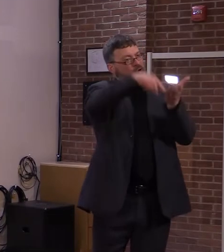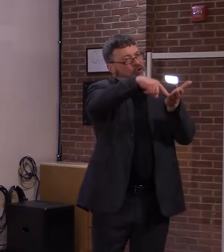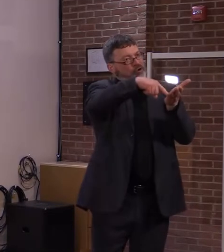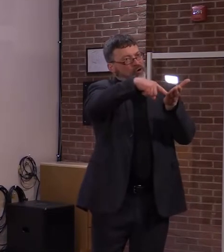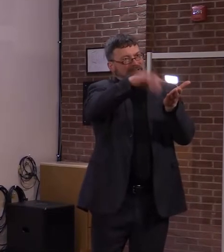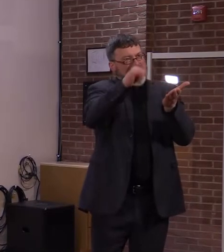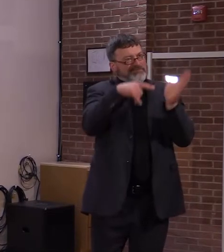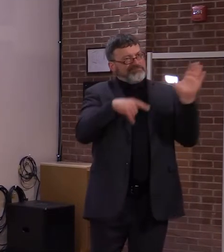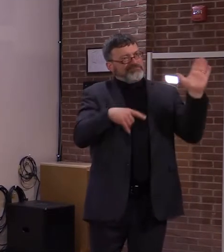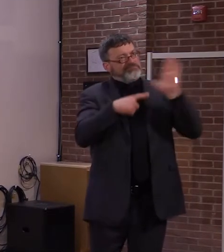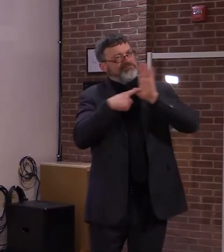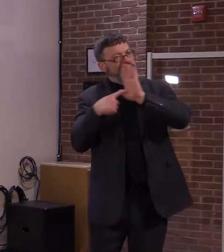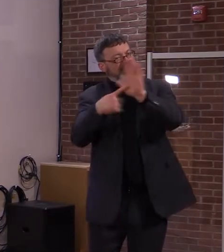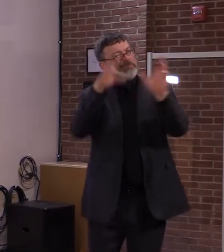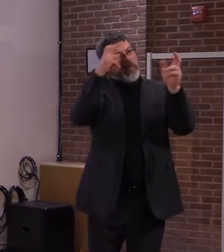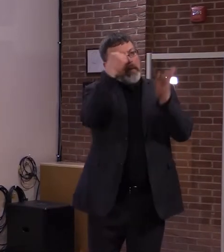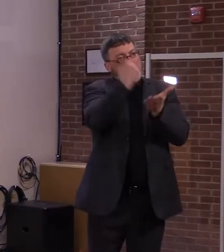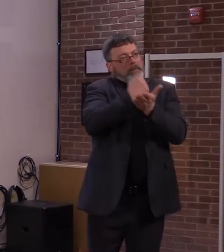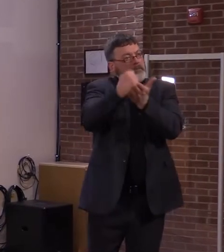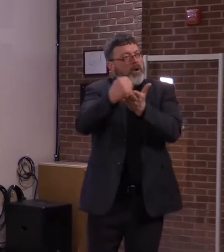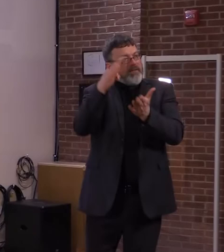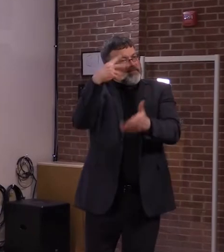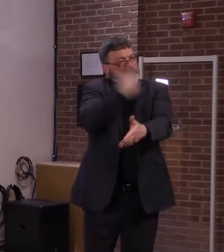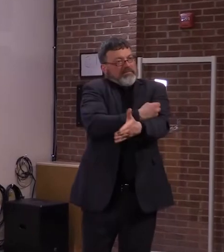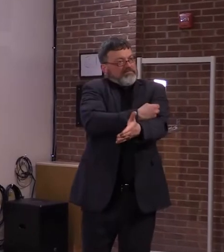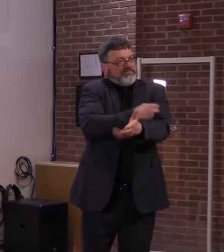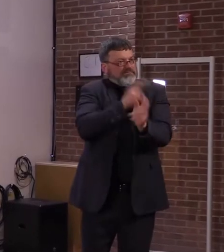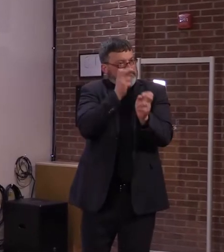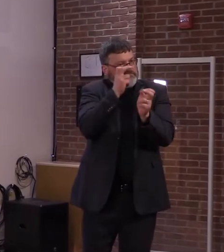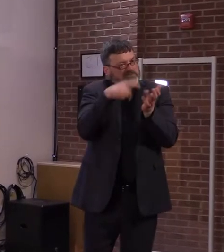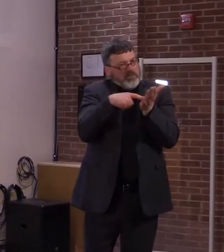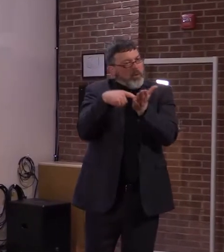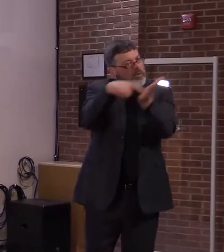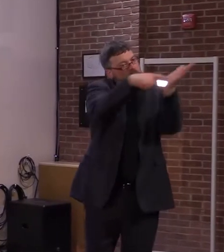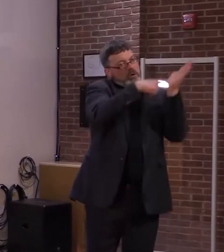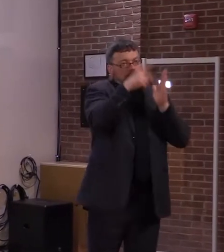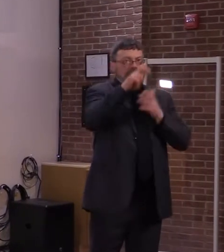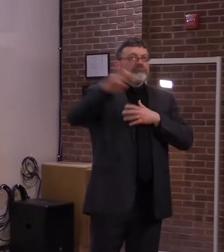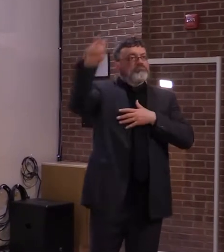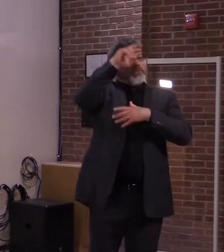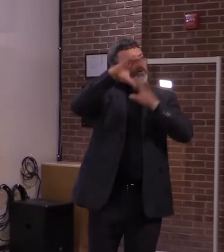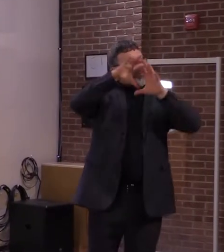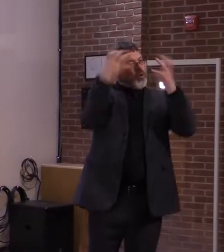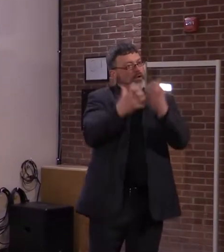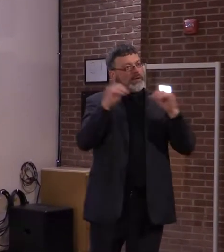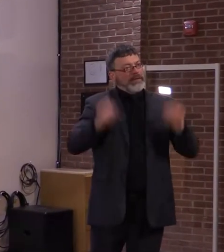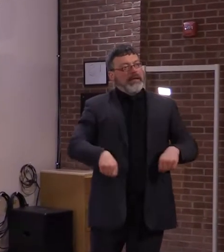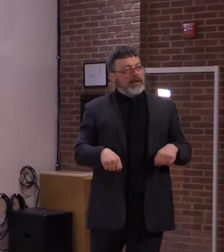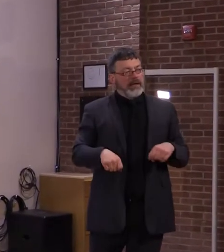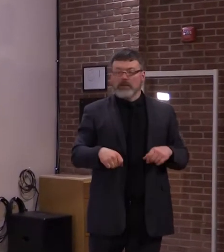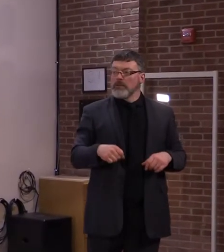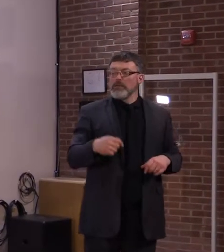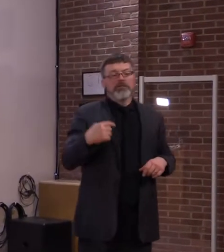card. The short answer is yes but if you want more detail I'll let Dr. Levine answer that.